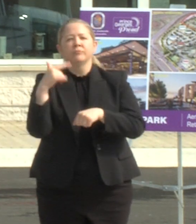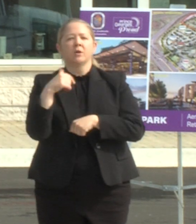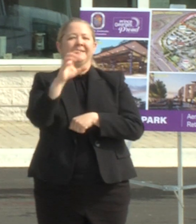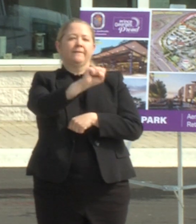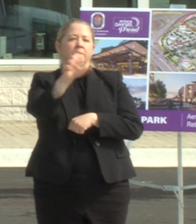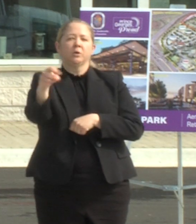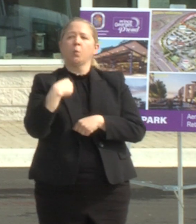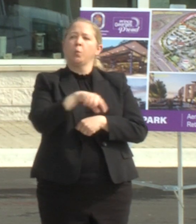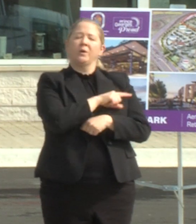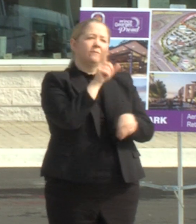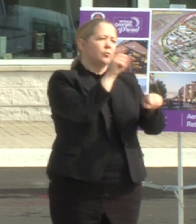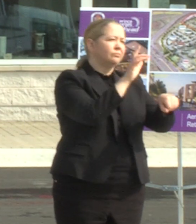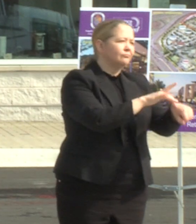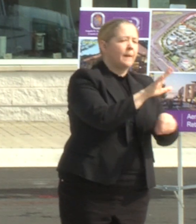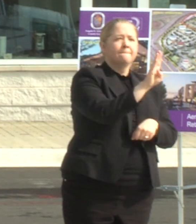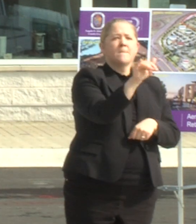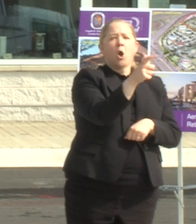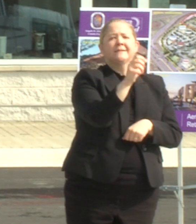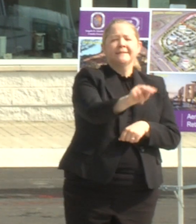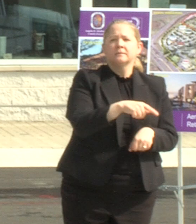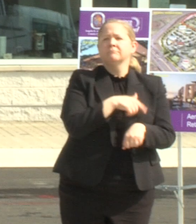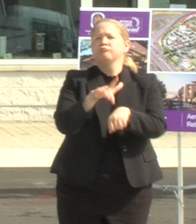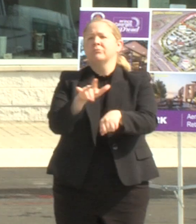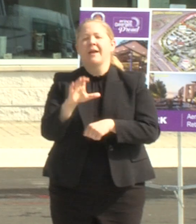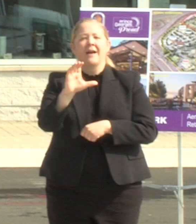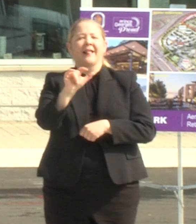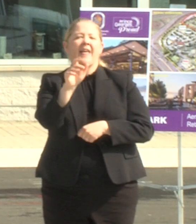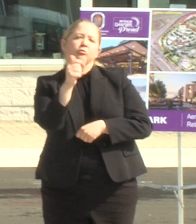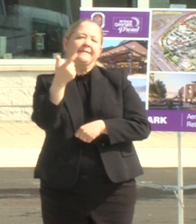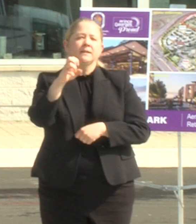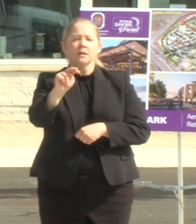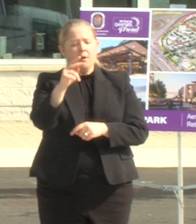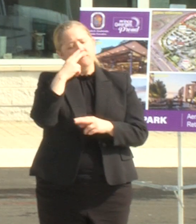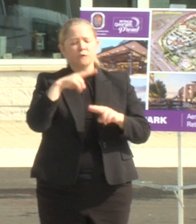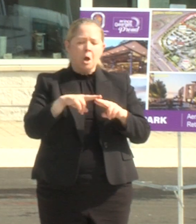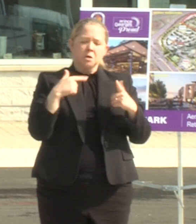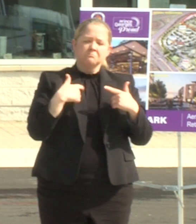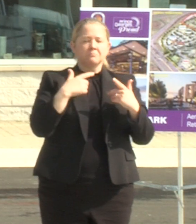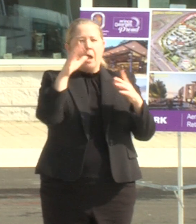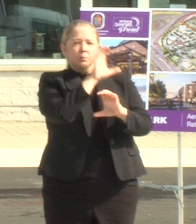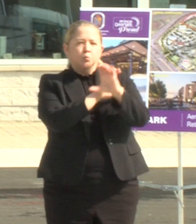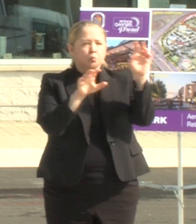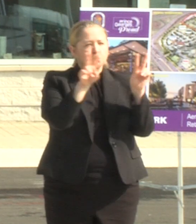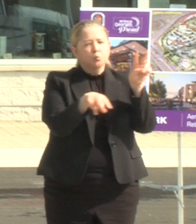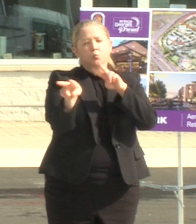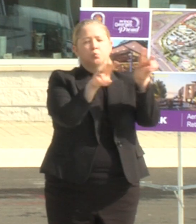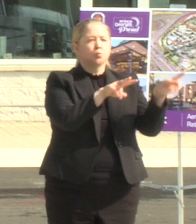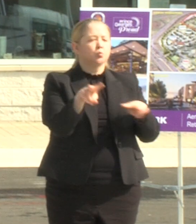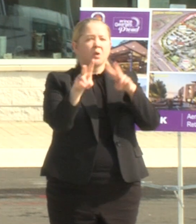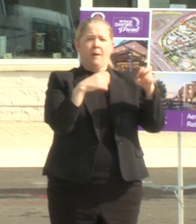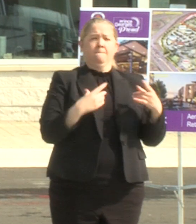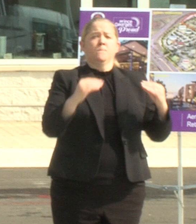been to communities in boston and claret and and they're fun to explore with more restaurants and stores together in one